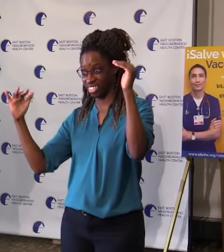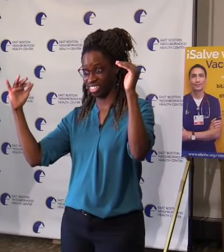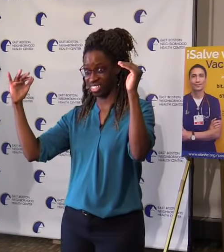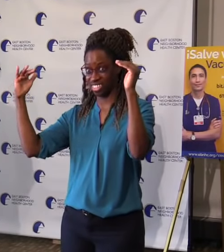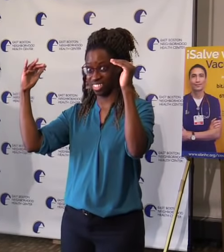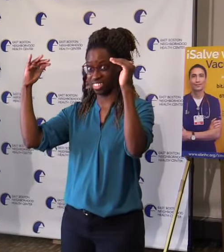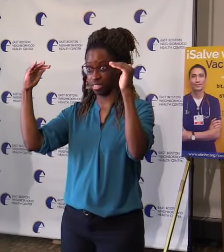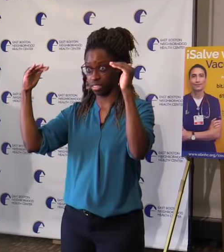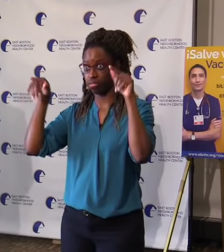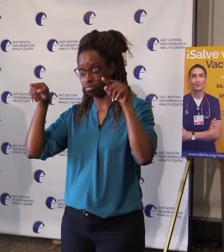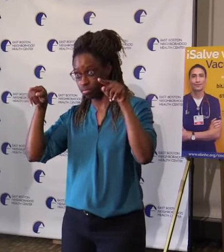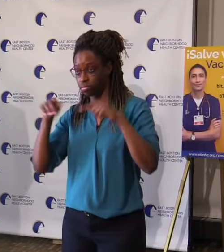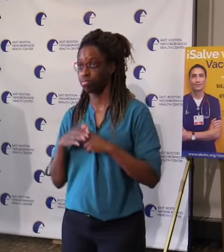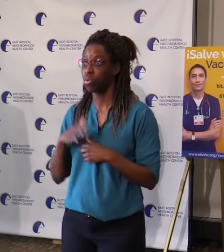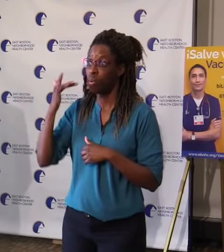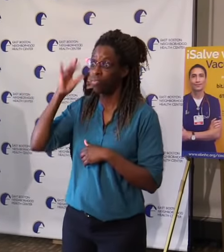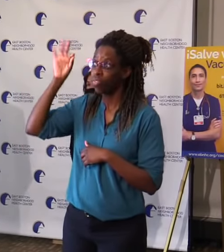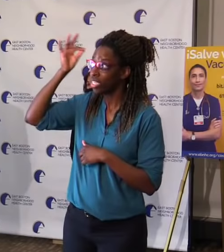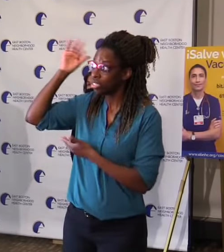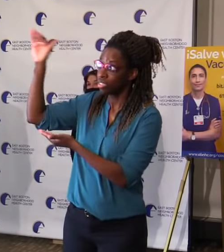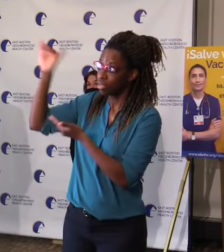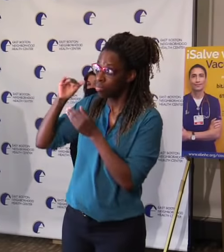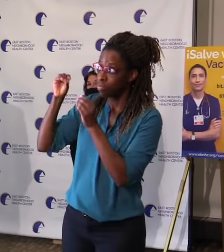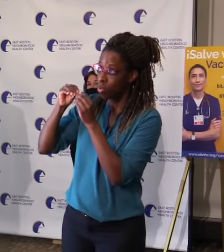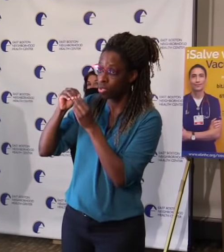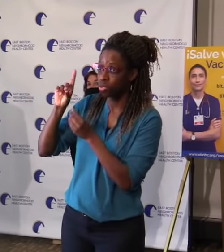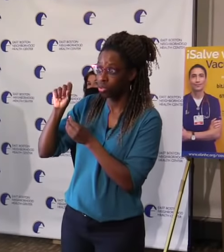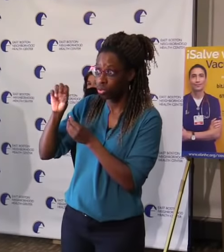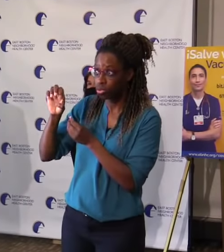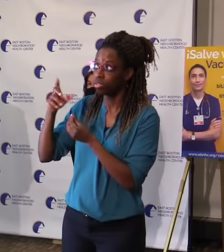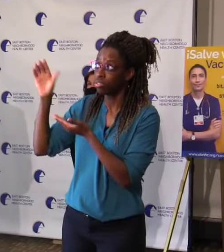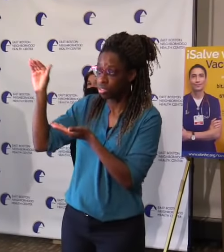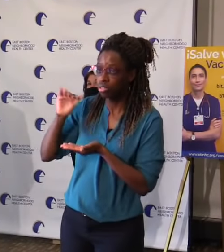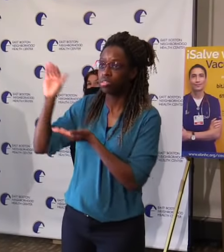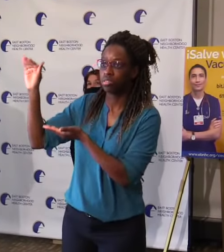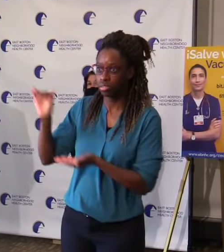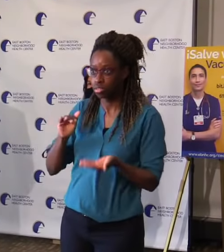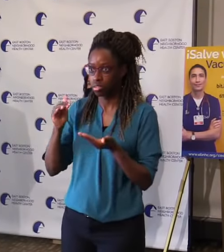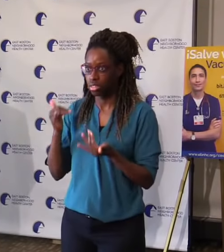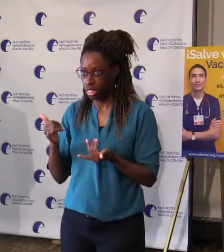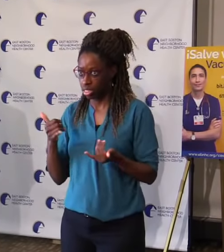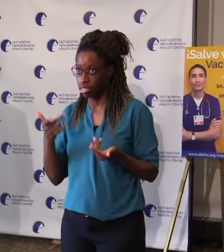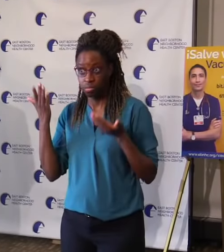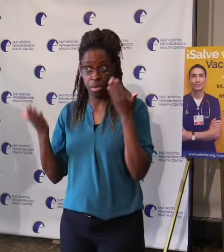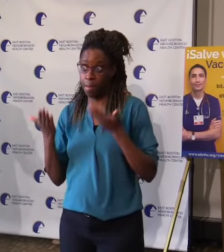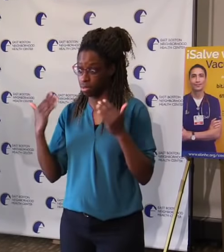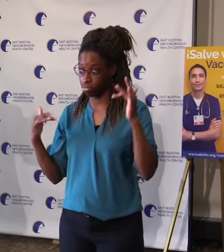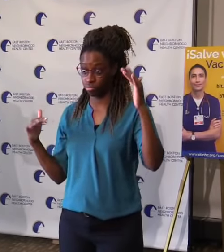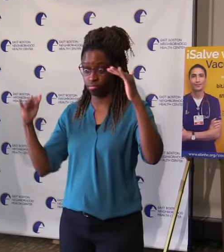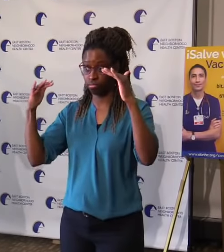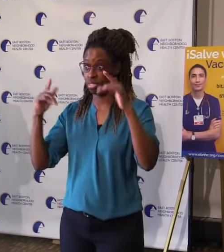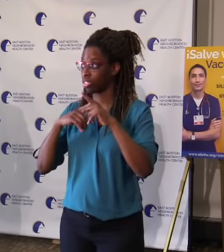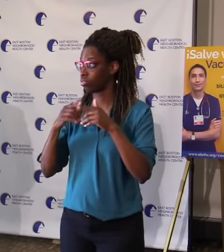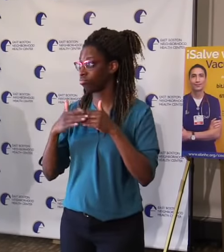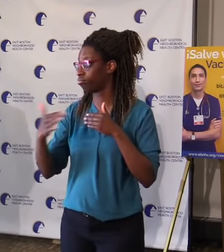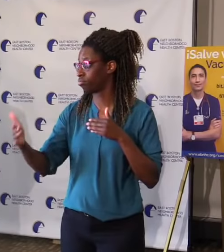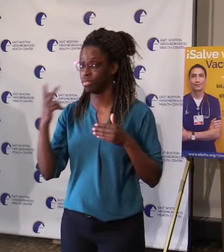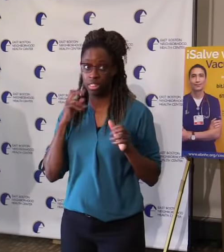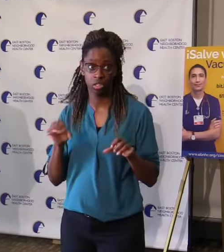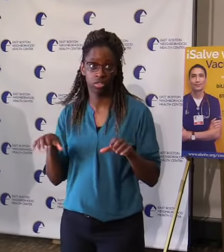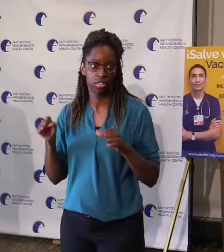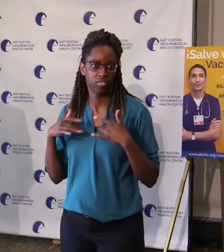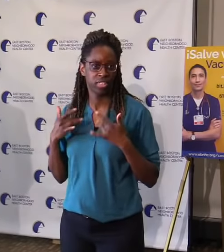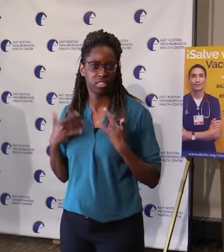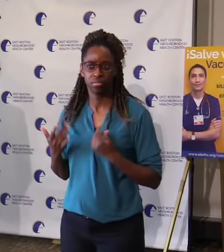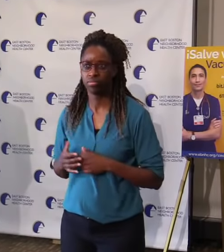distribution? Because we're now to the point where we really do have more capacity than we have supply. And let me just finish. And